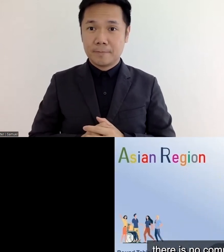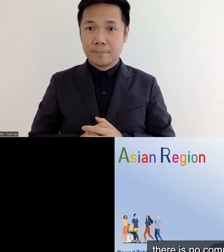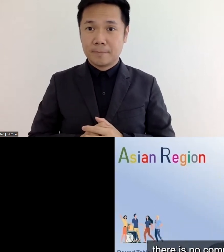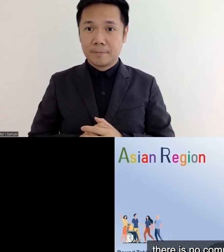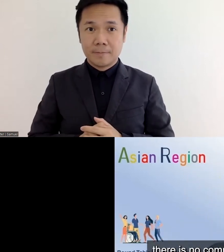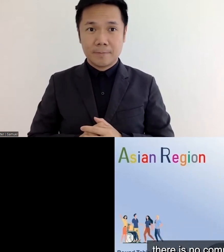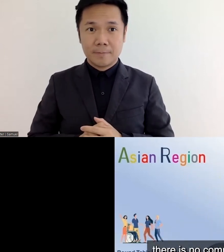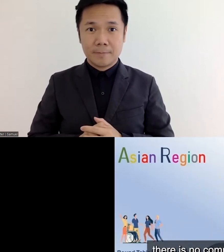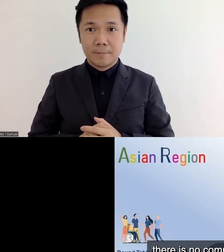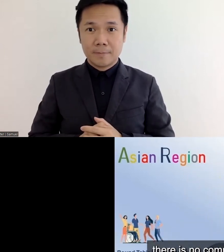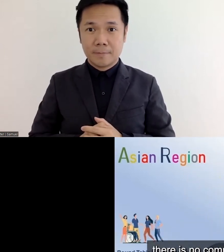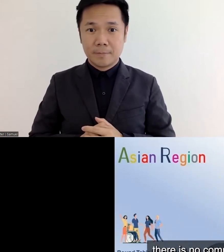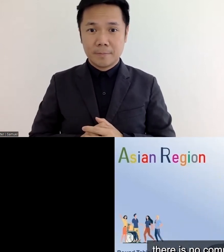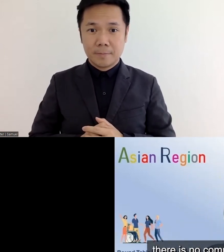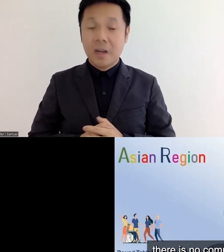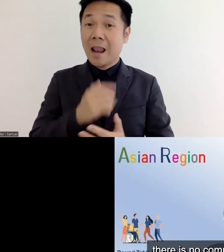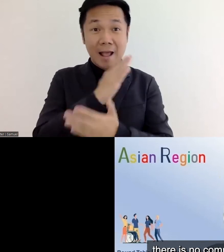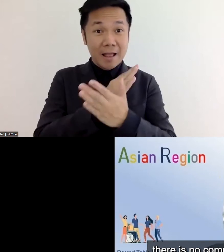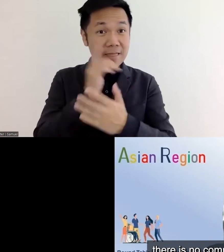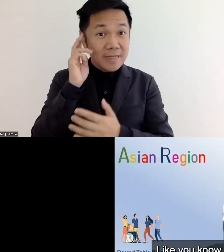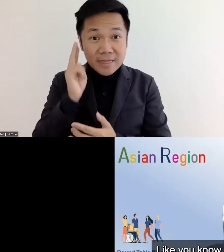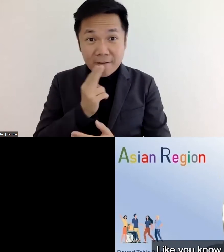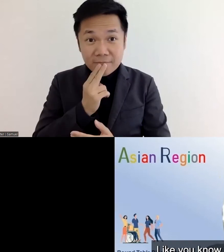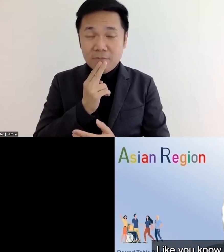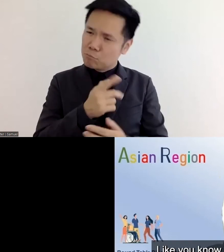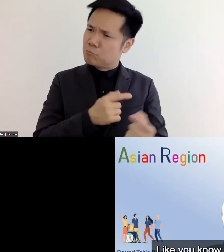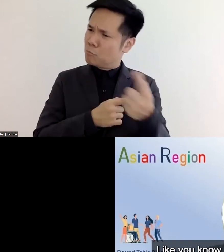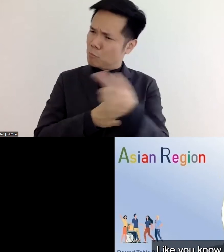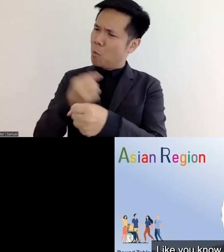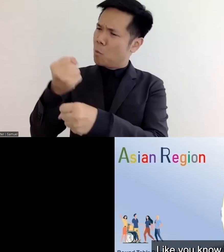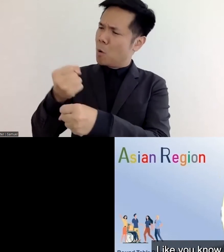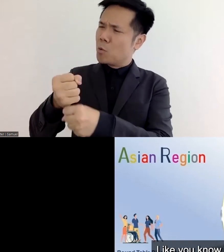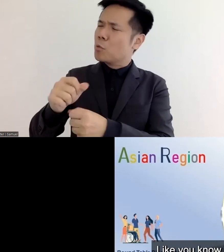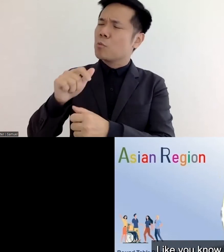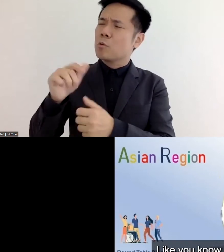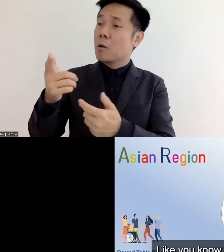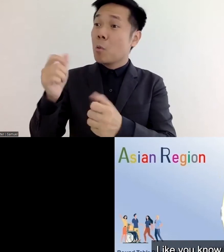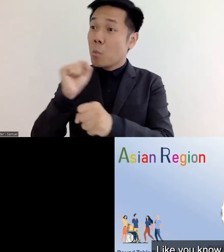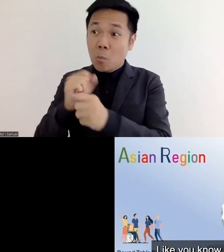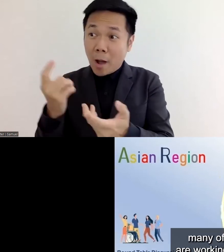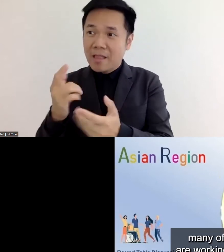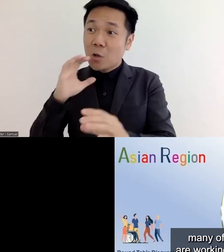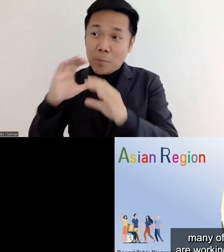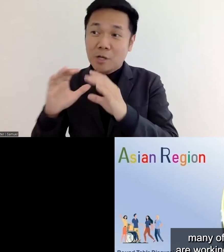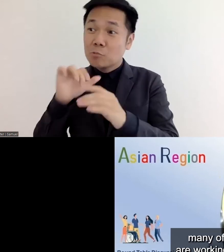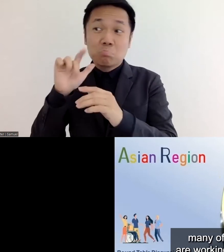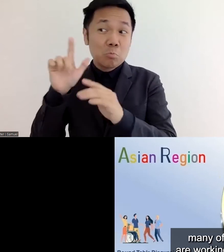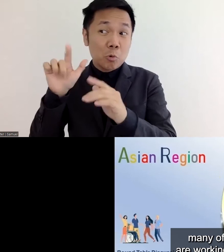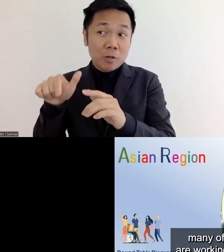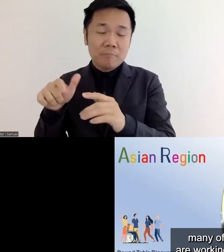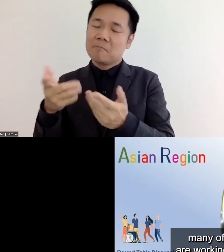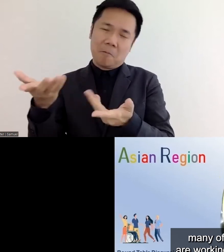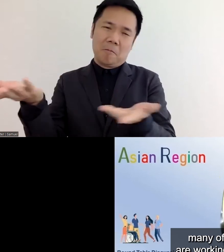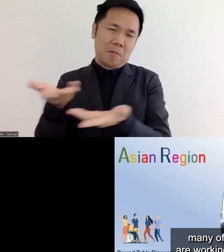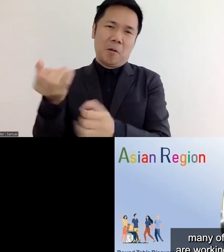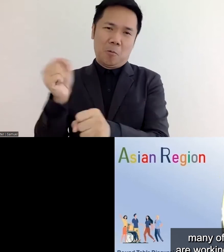frequently communication is not needed and like uh you know in context of nepal uh here more many of the